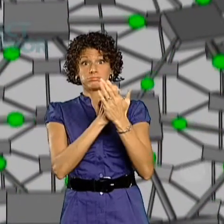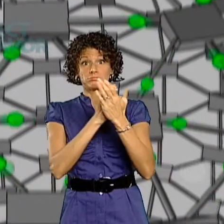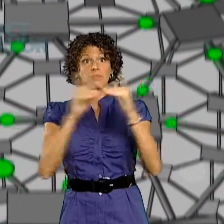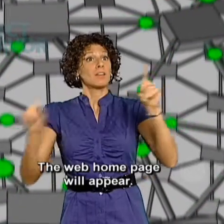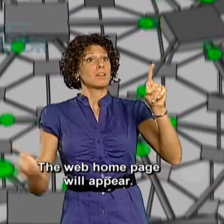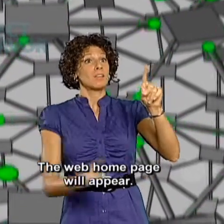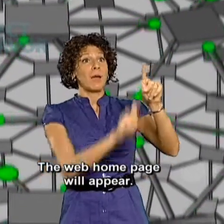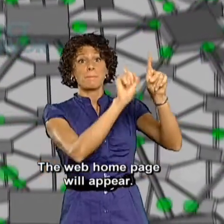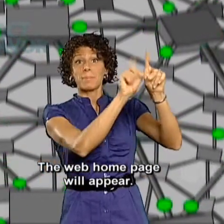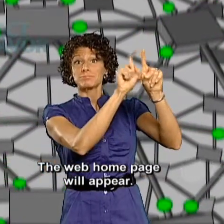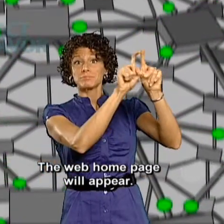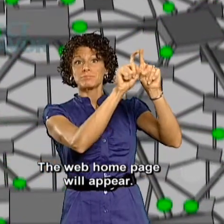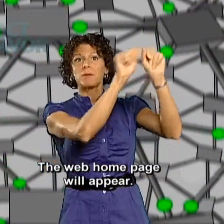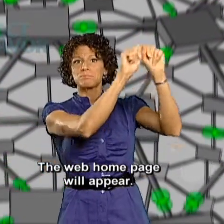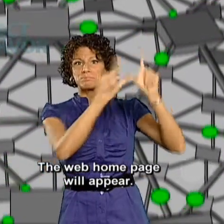The web homepage will appear.